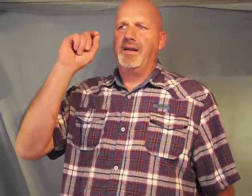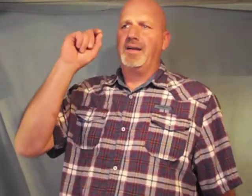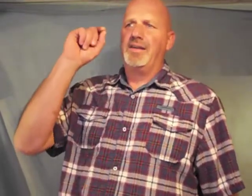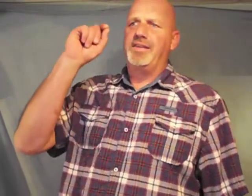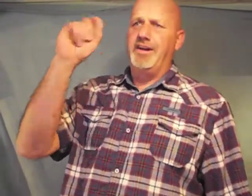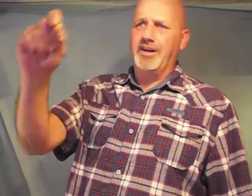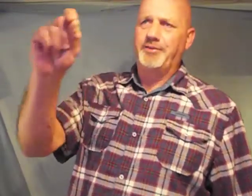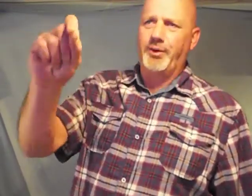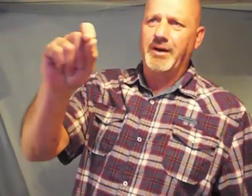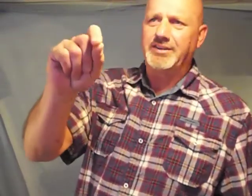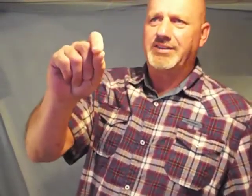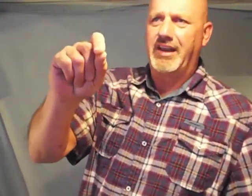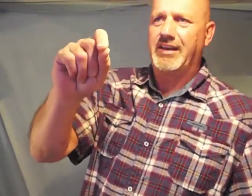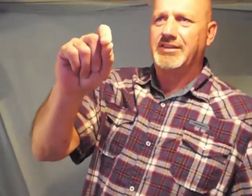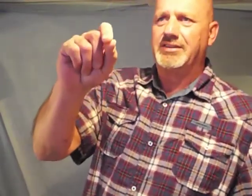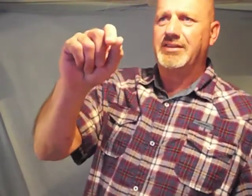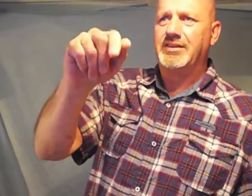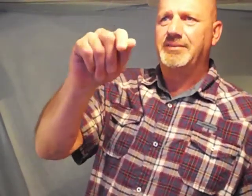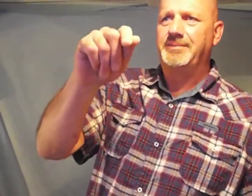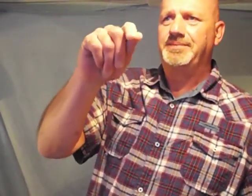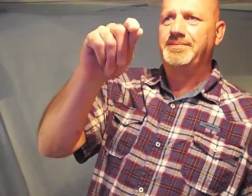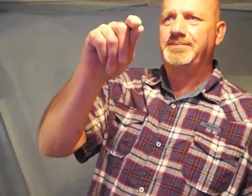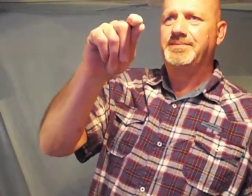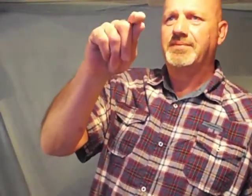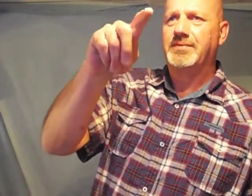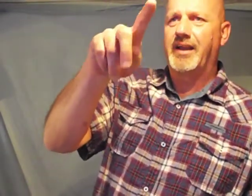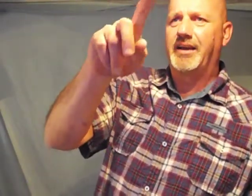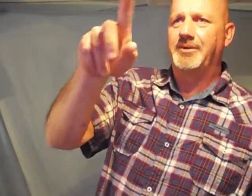therefore it says hang on